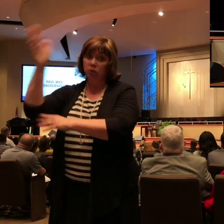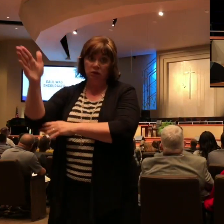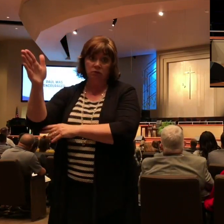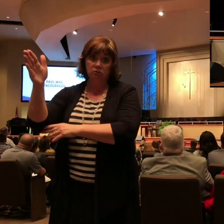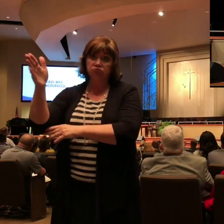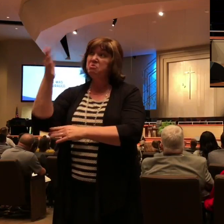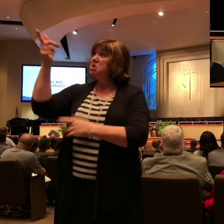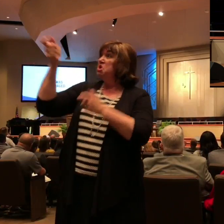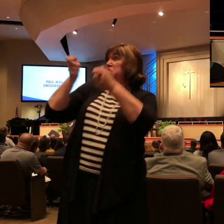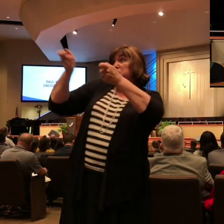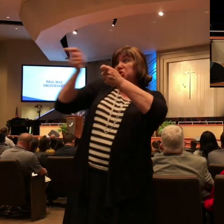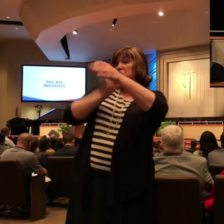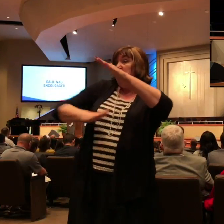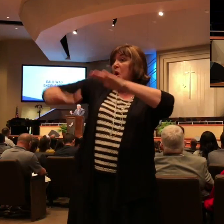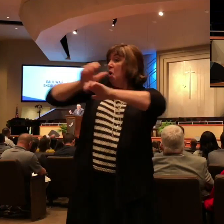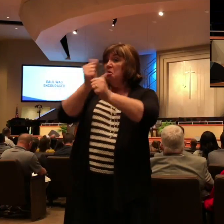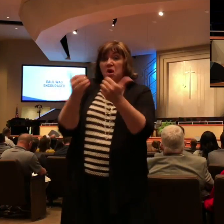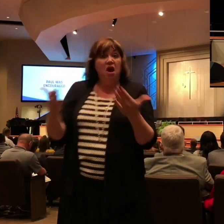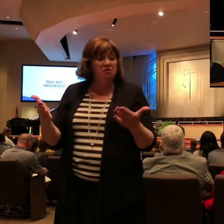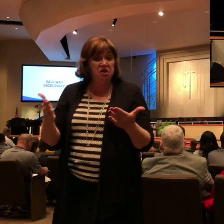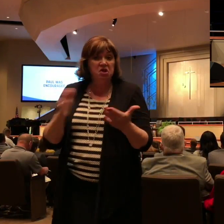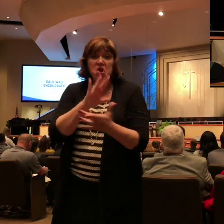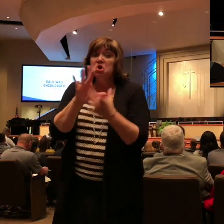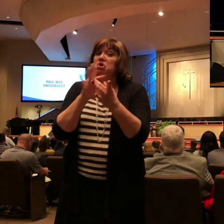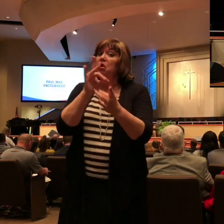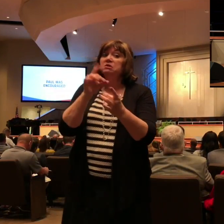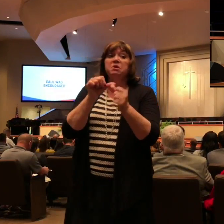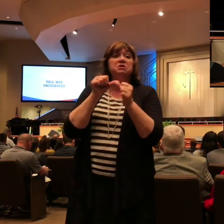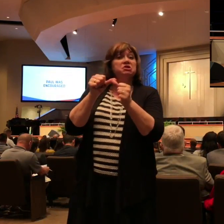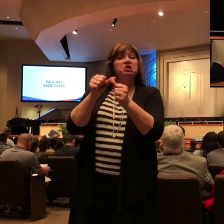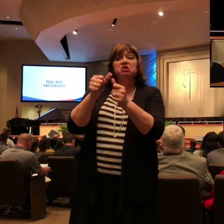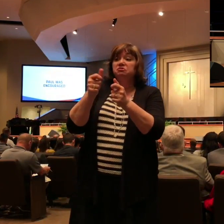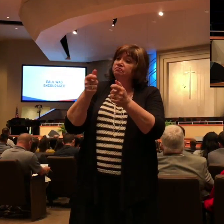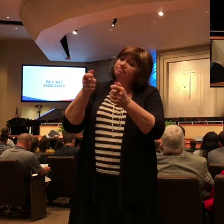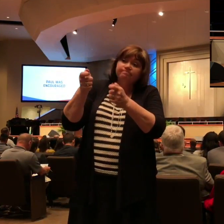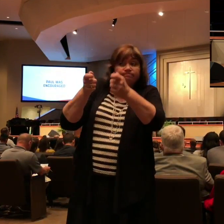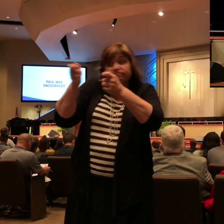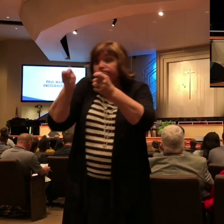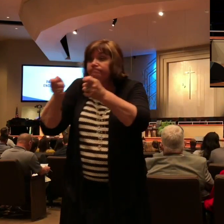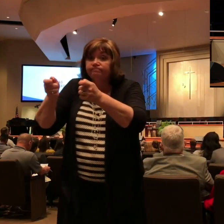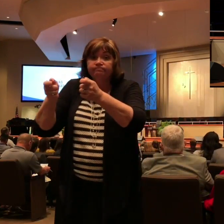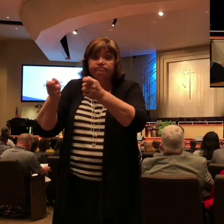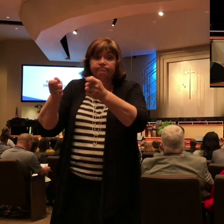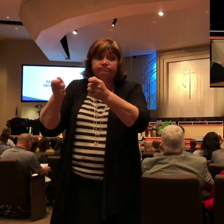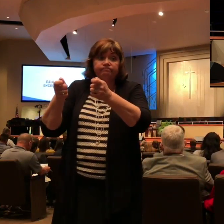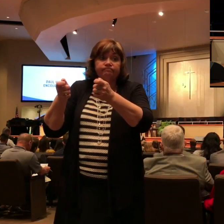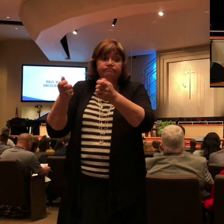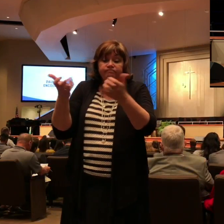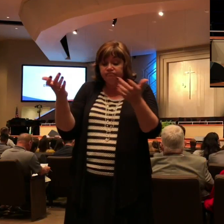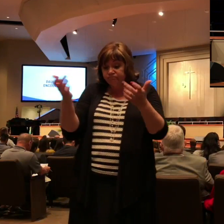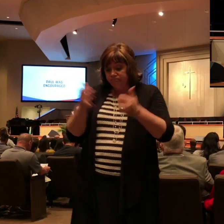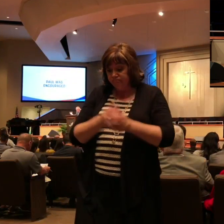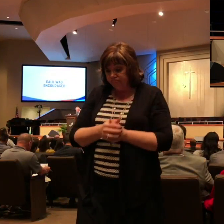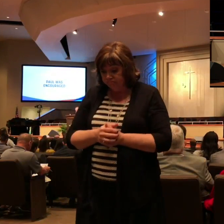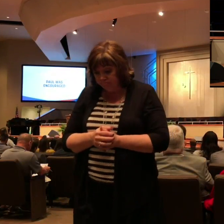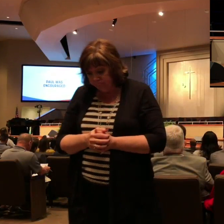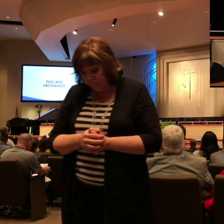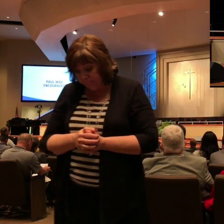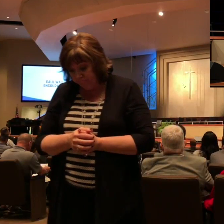sovereign. And the Holy Spirit is still the Lord of the harvest. The Bible says in John 3, 8, the wind bloweth where it listeth and now hearest the sound thereof, but canst not tell